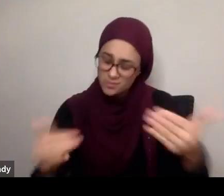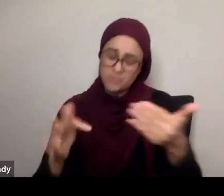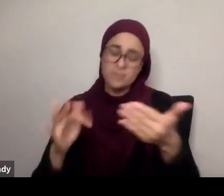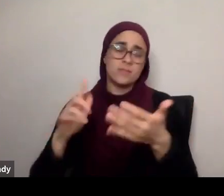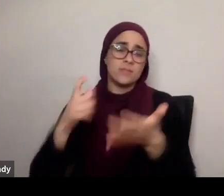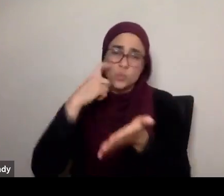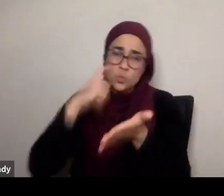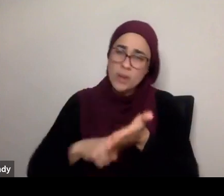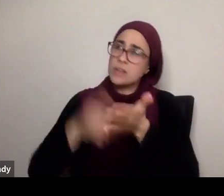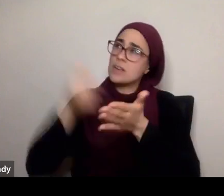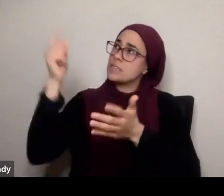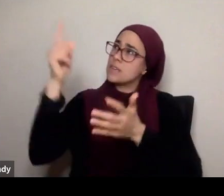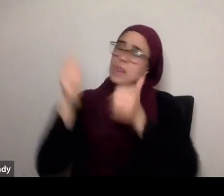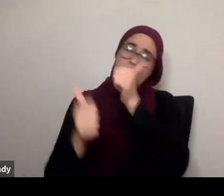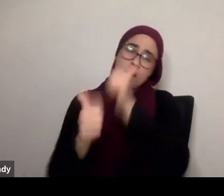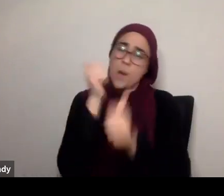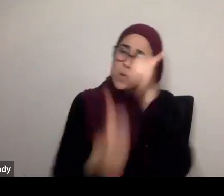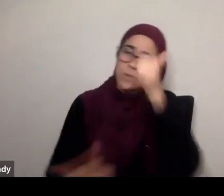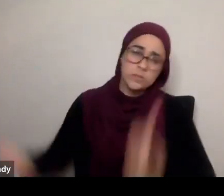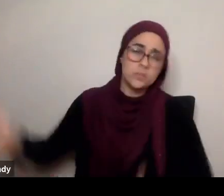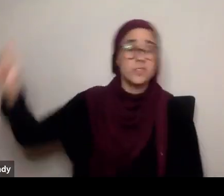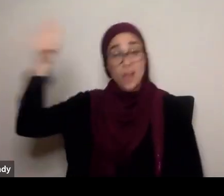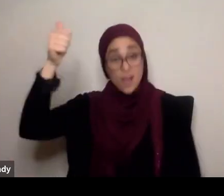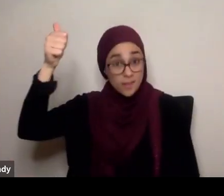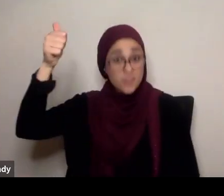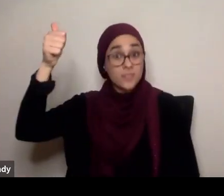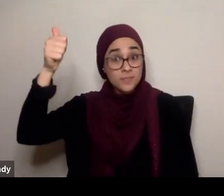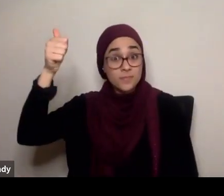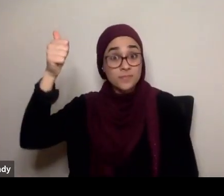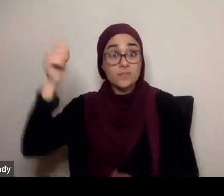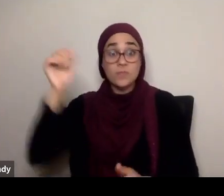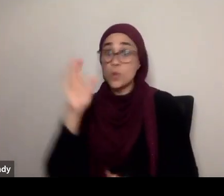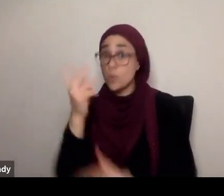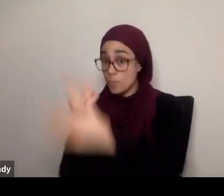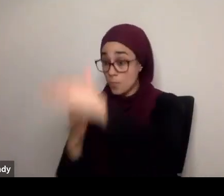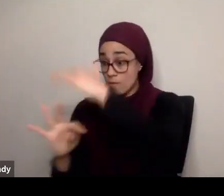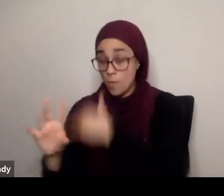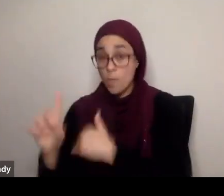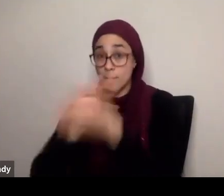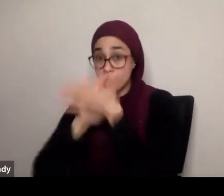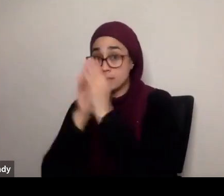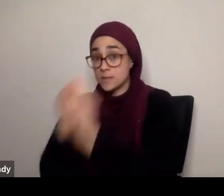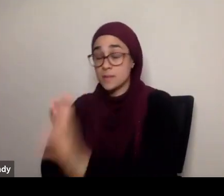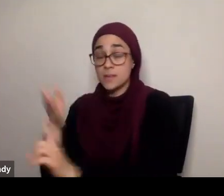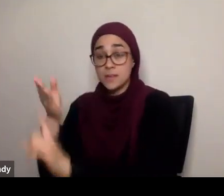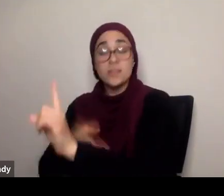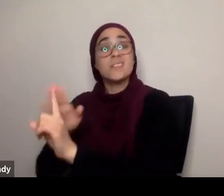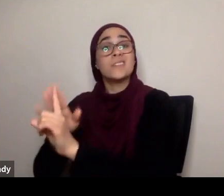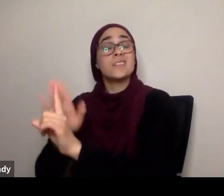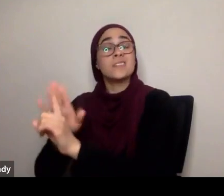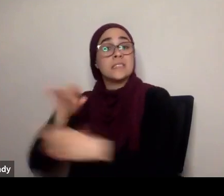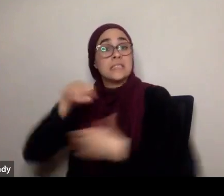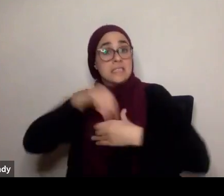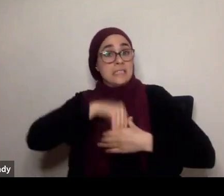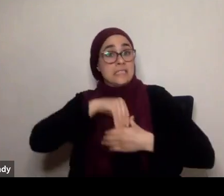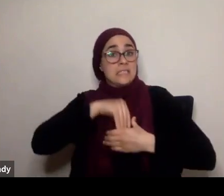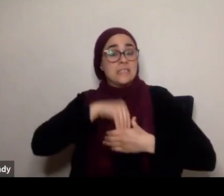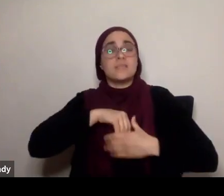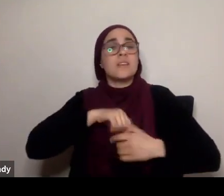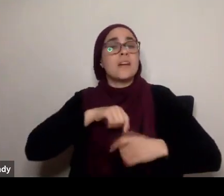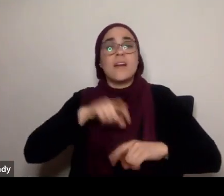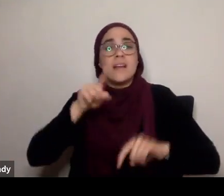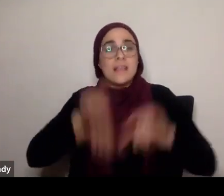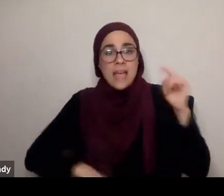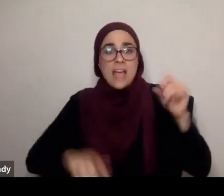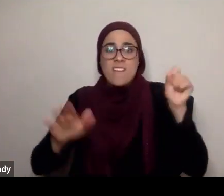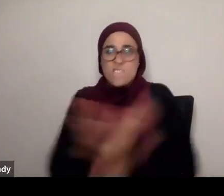subhanahu wa'ala, settled into the heart of Rasulullah salam, he does not, Rasulullah salam, have the capacity intrinsically, to memorize it, and to